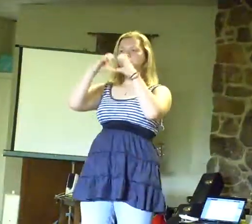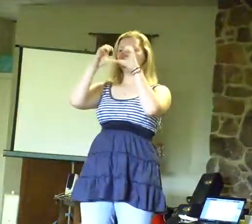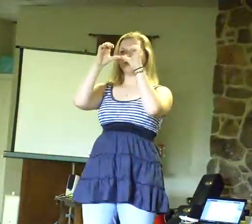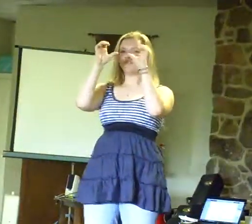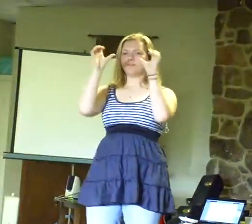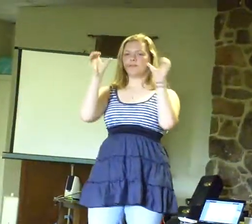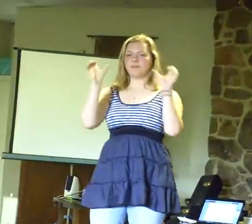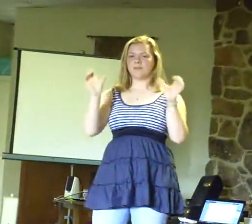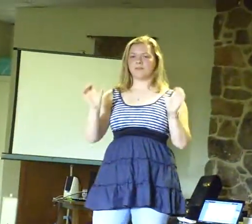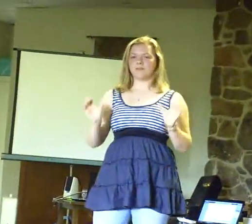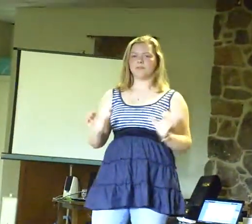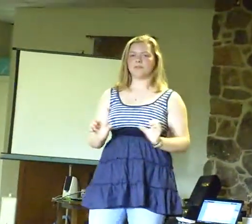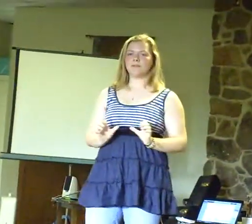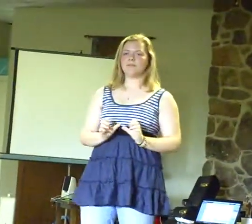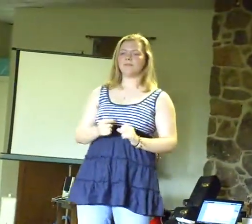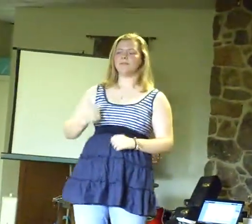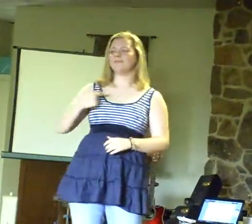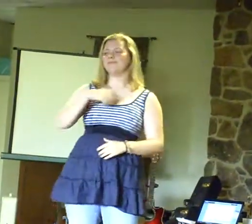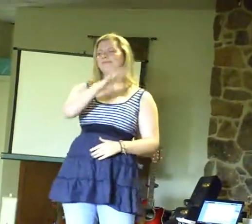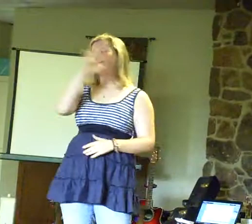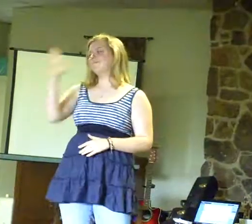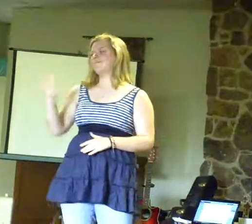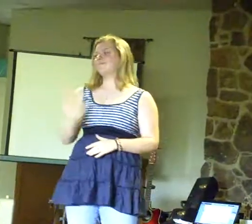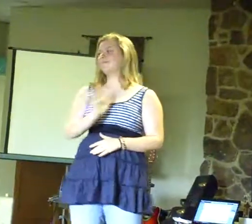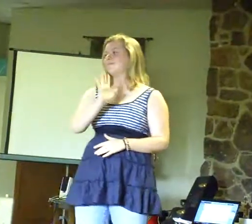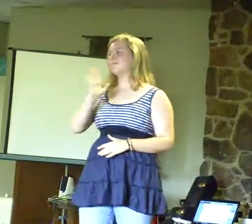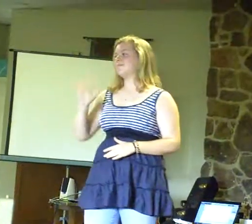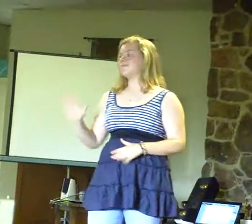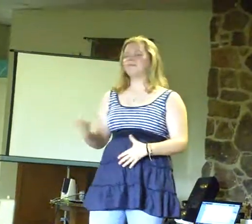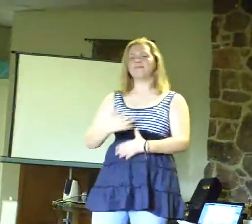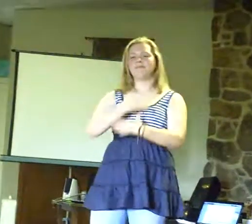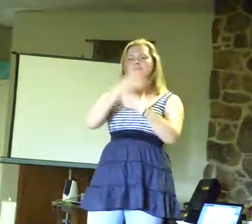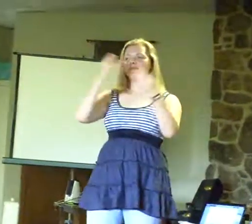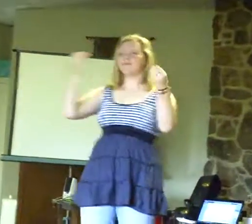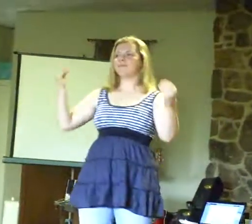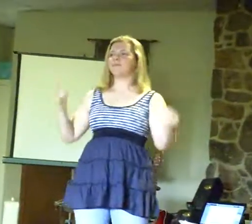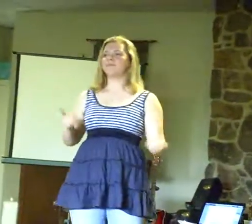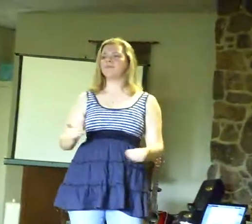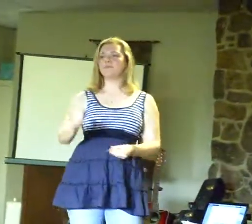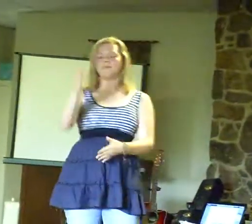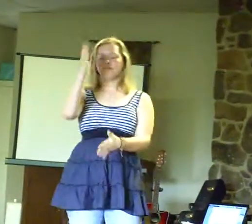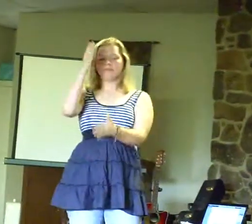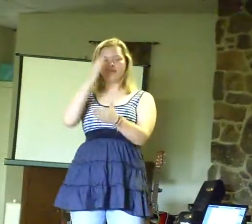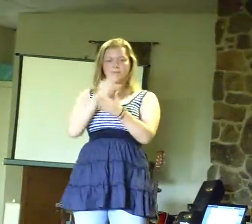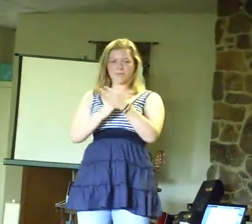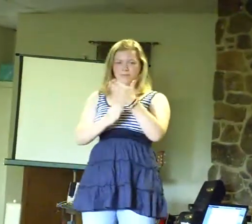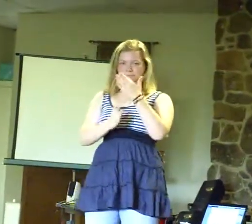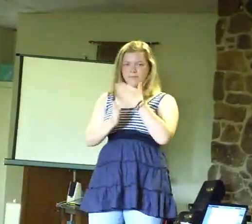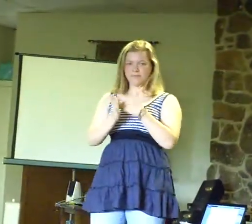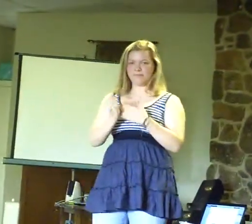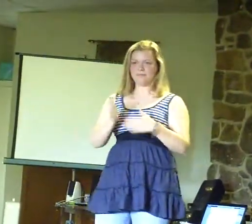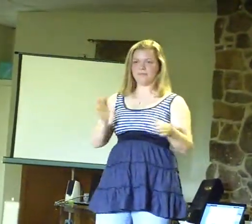breaking, I never leave your hands.